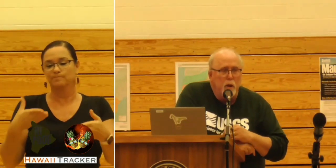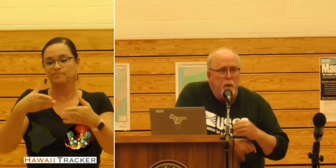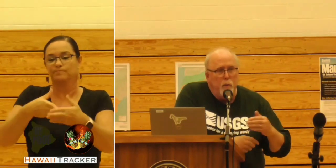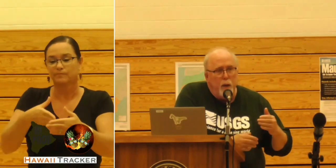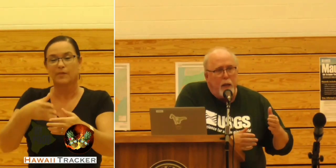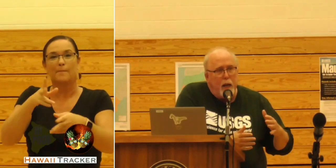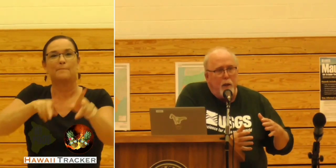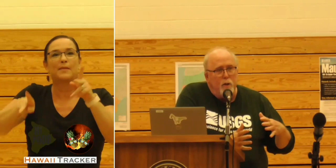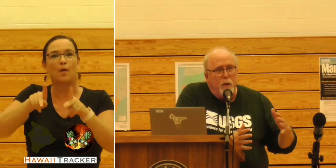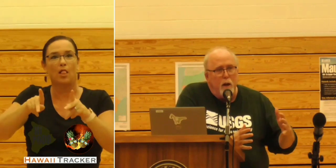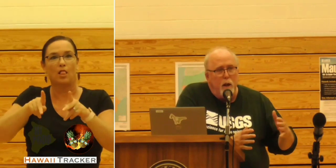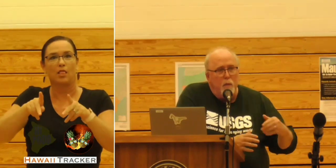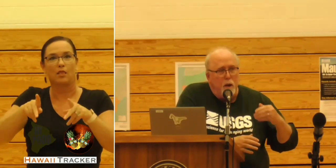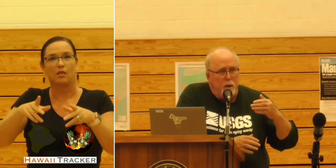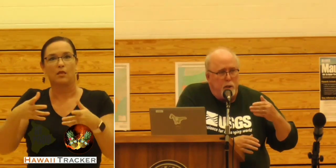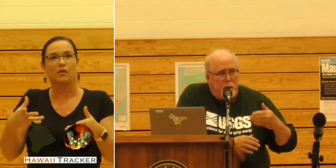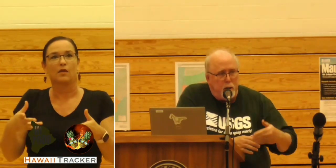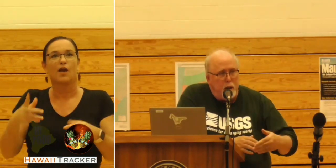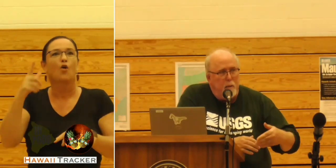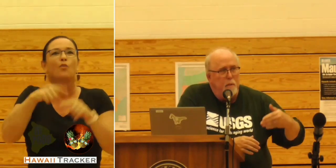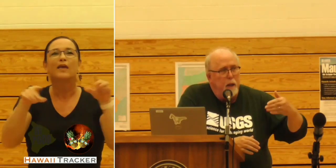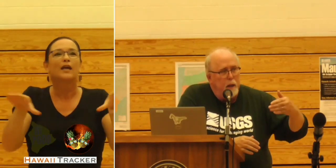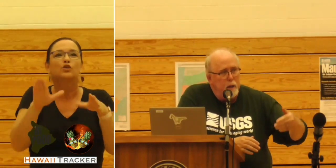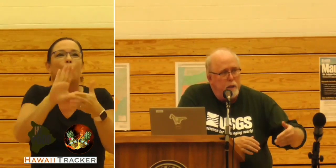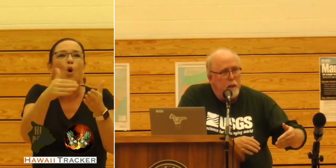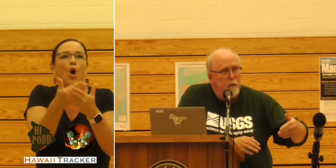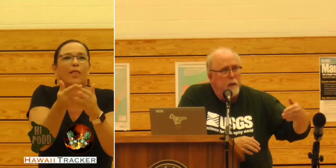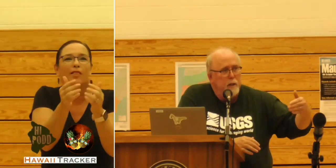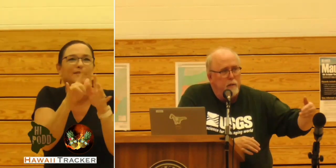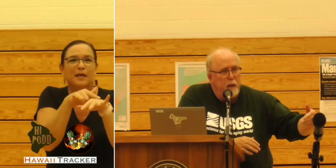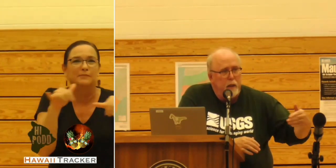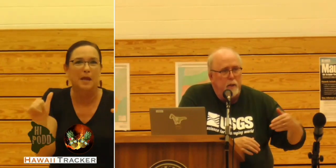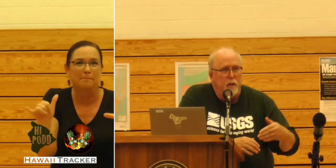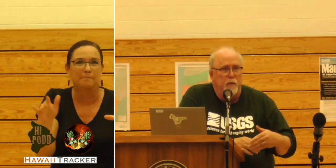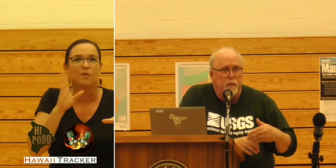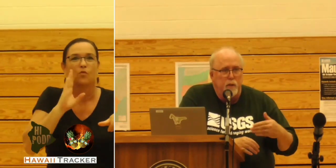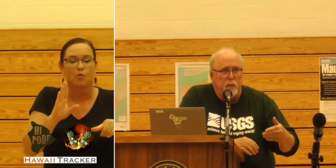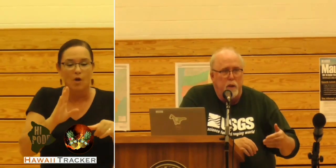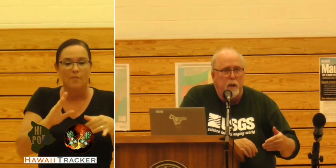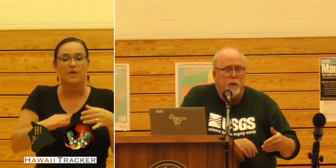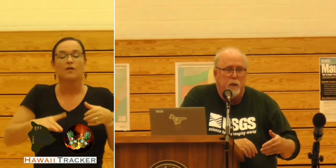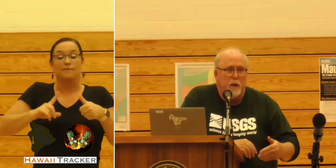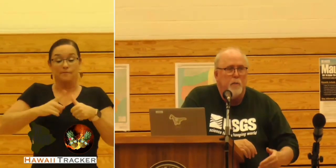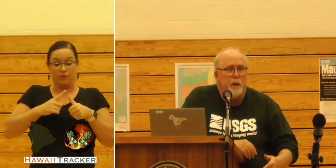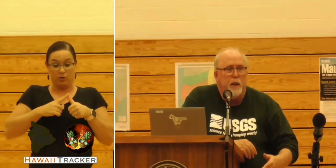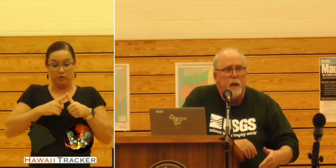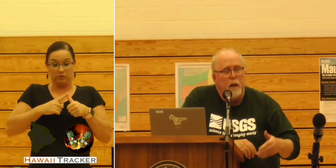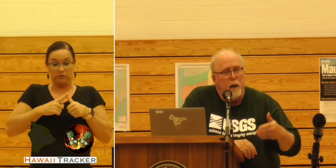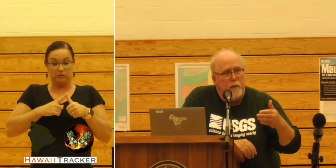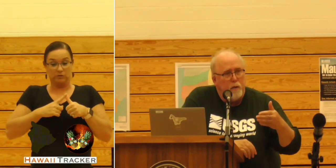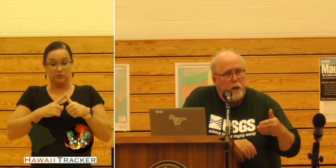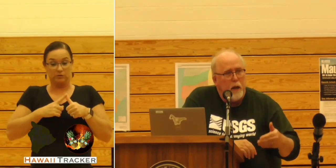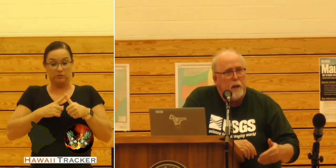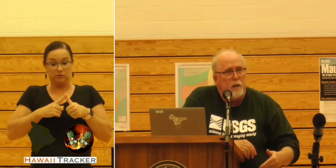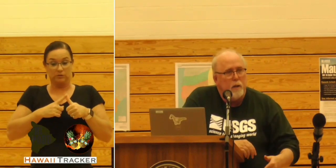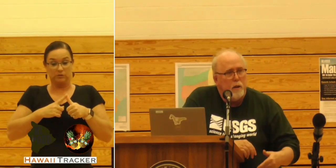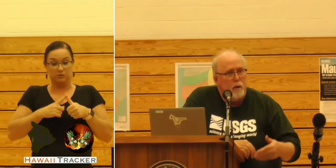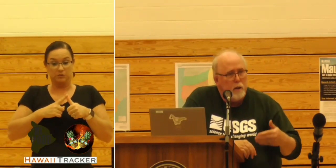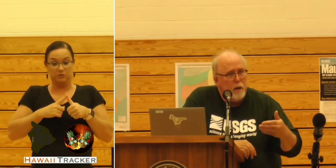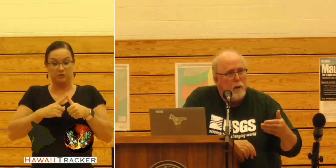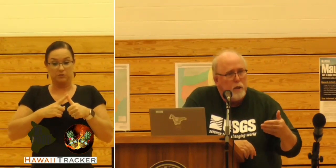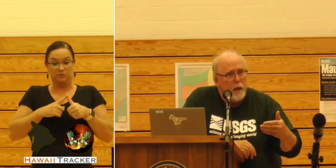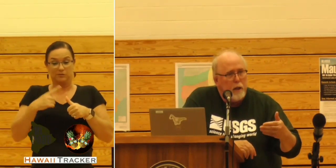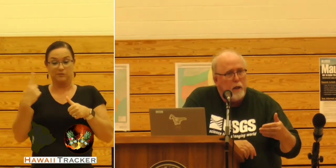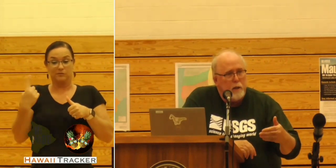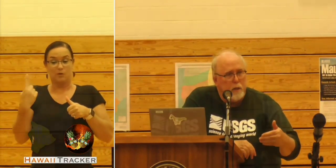we can't do it all at once. It's going to come in a series of things. So the first one is just going to be a forecaster,